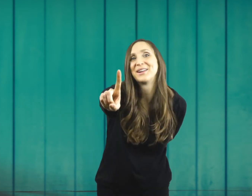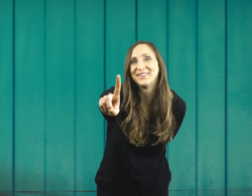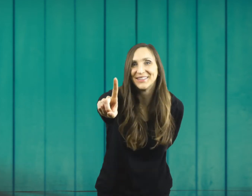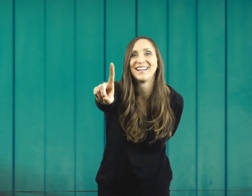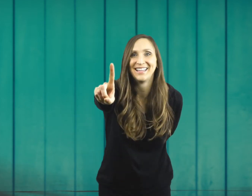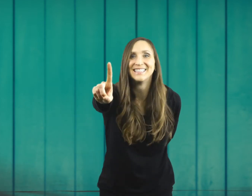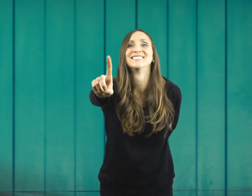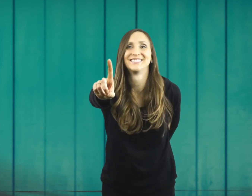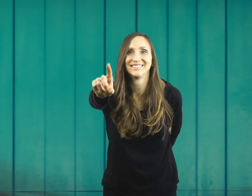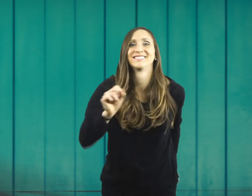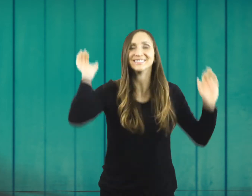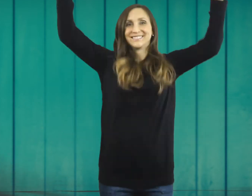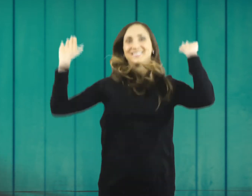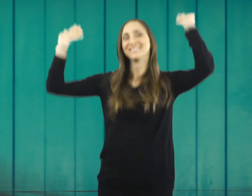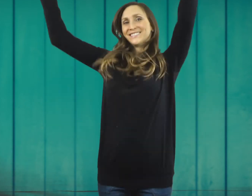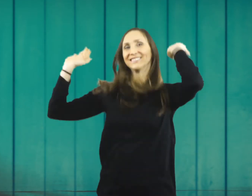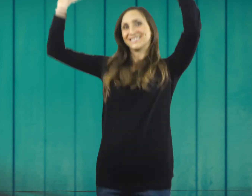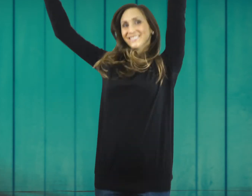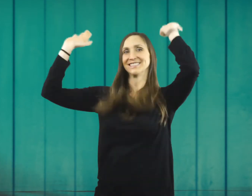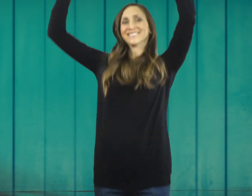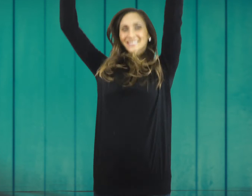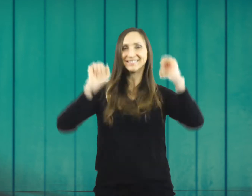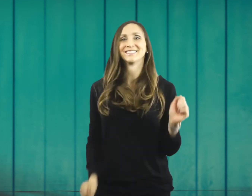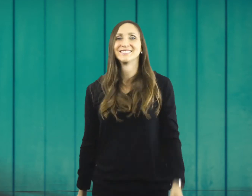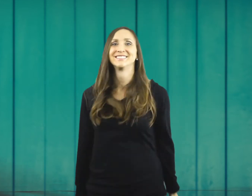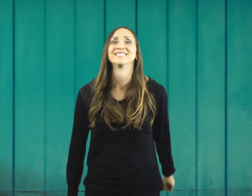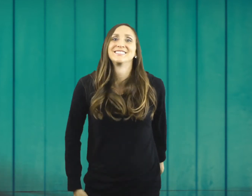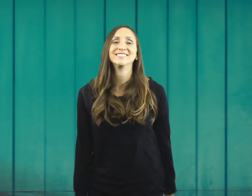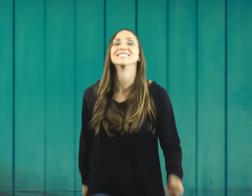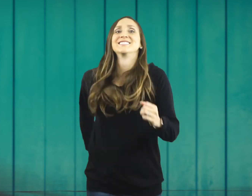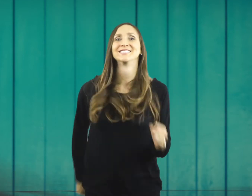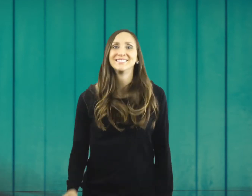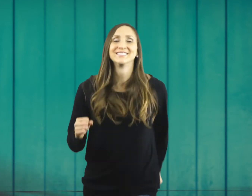jump up and down and march on the ground.